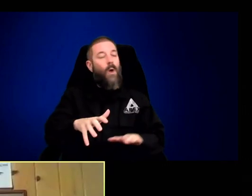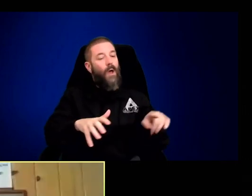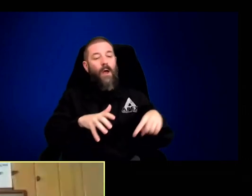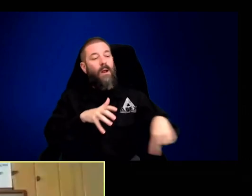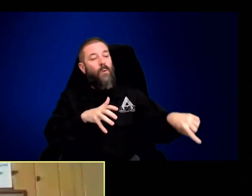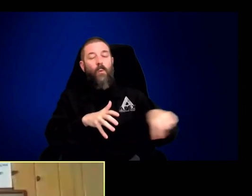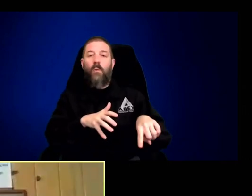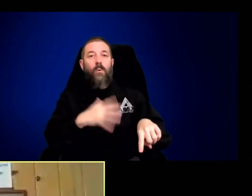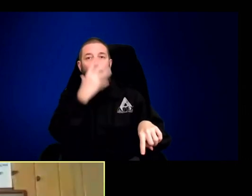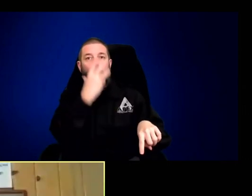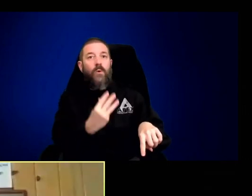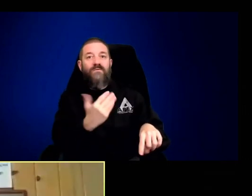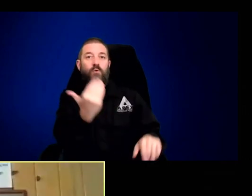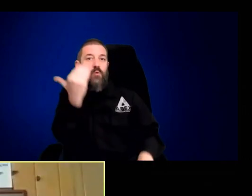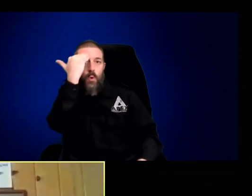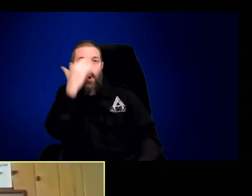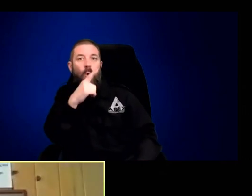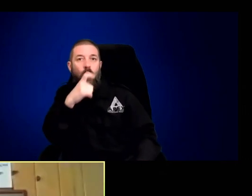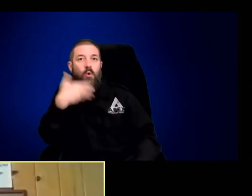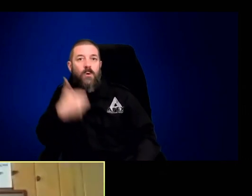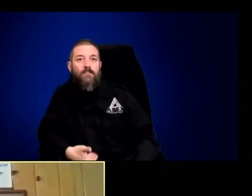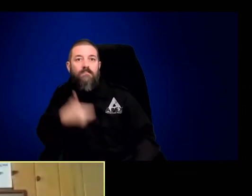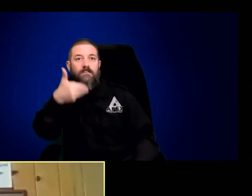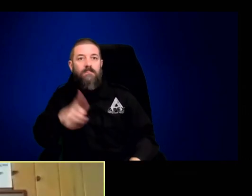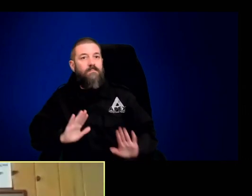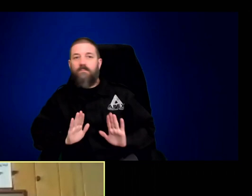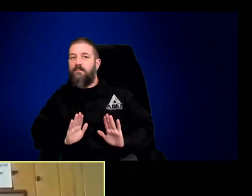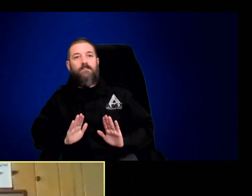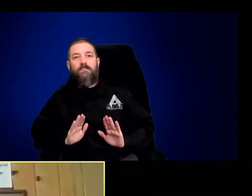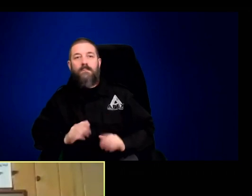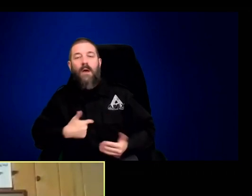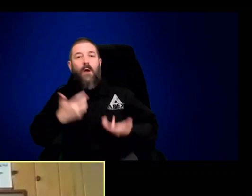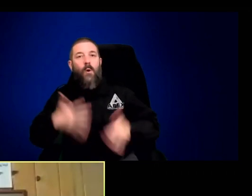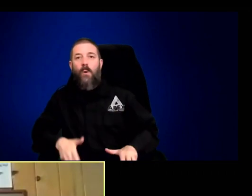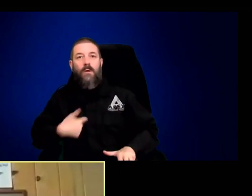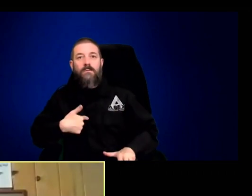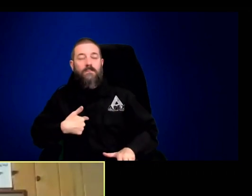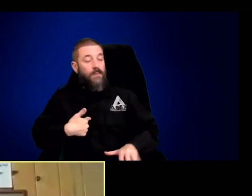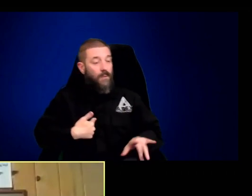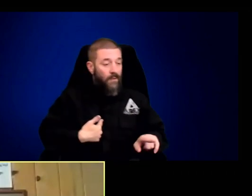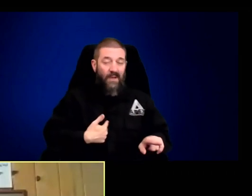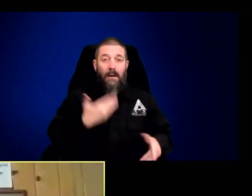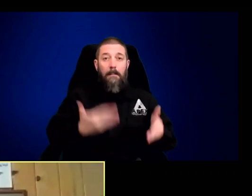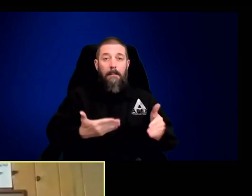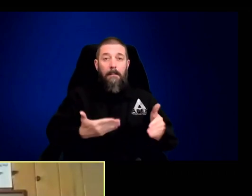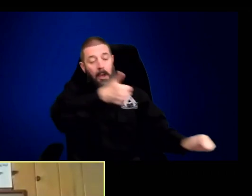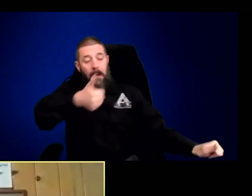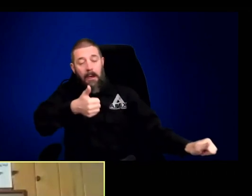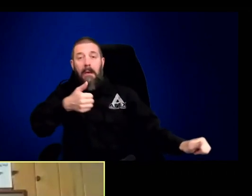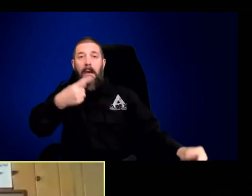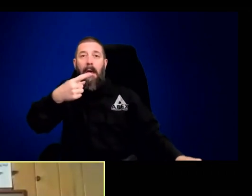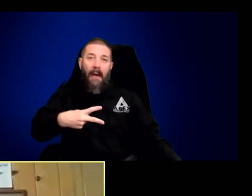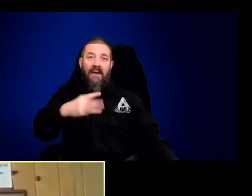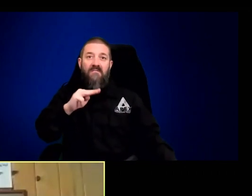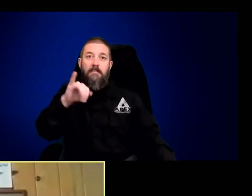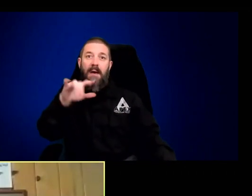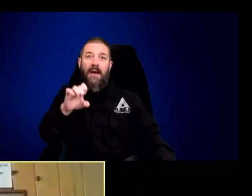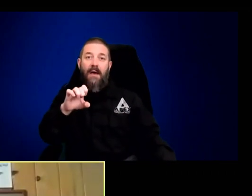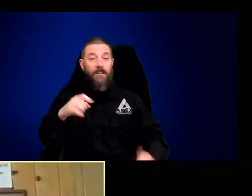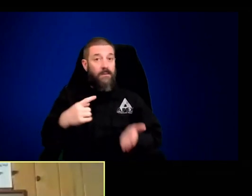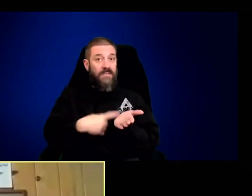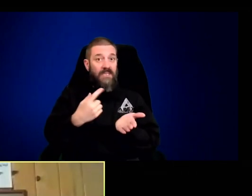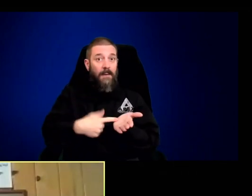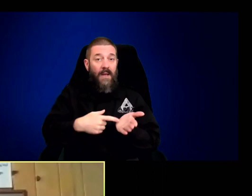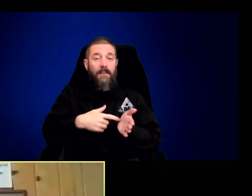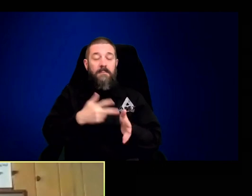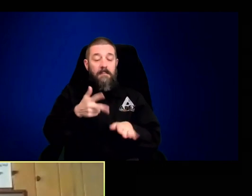would definitely not want them to know me. So on the average, I'm probably a mile away from